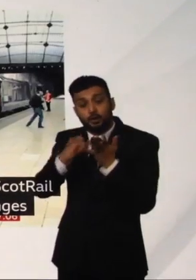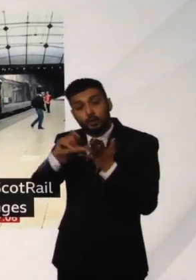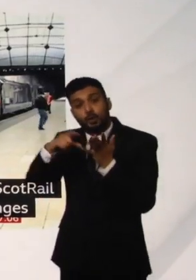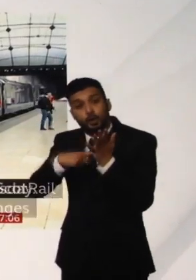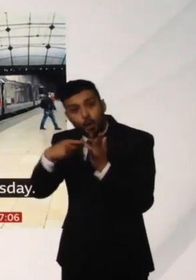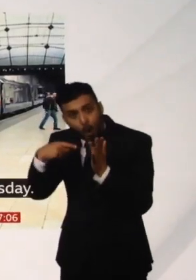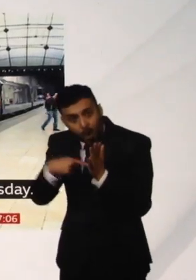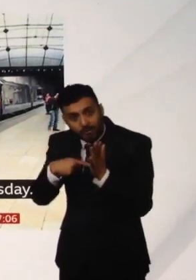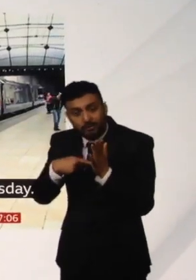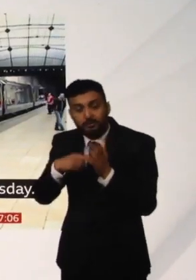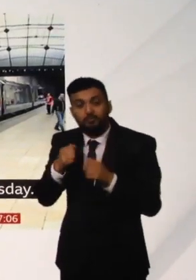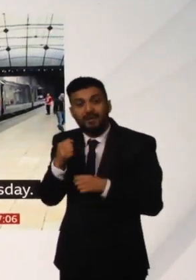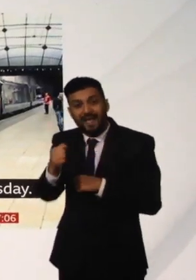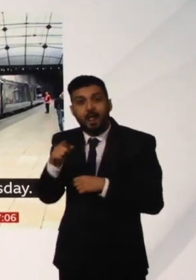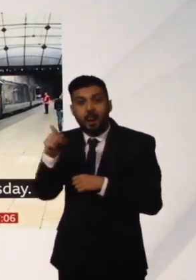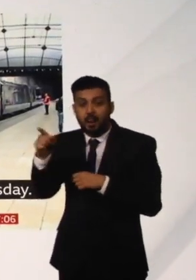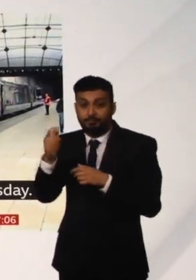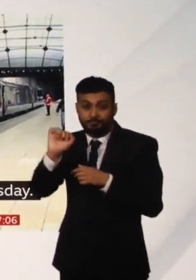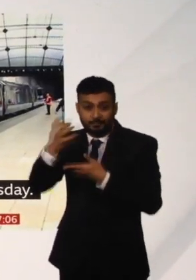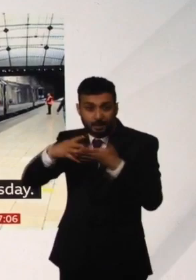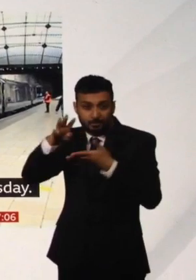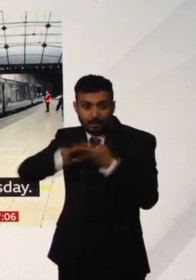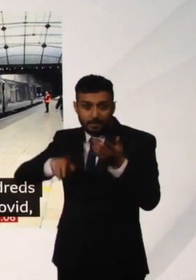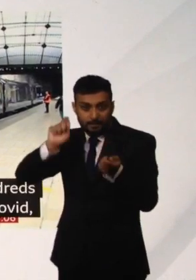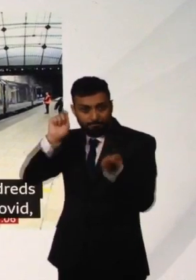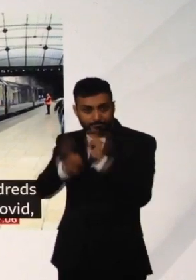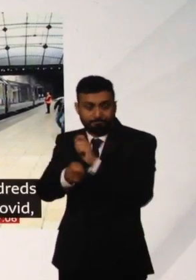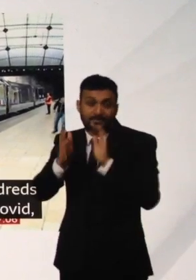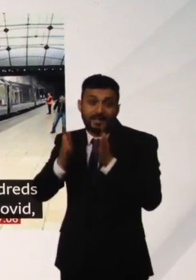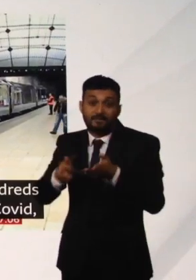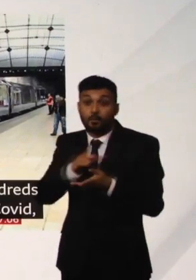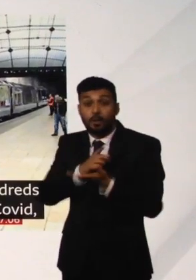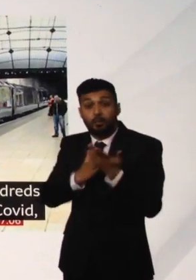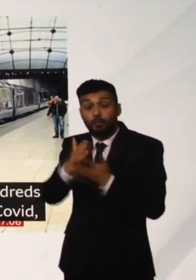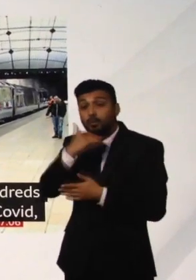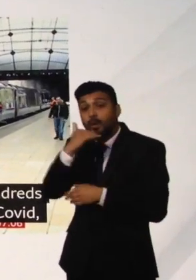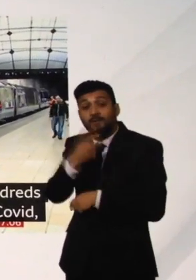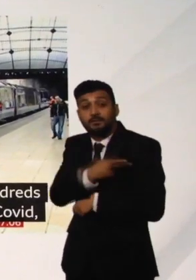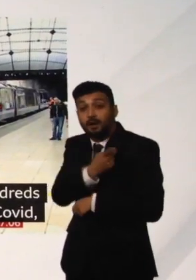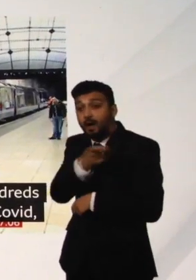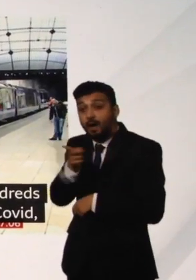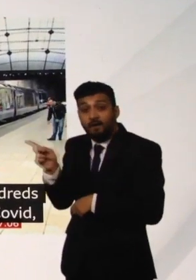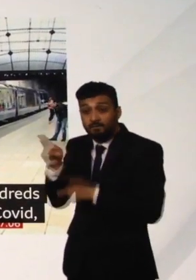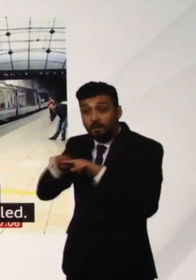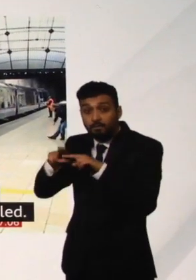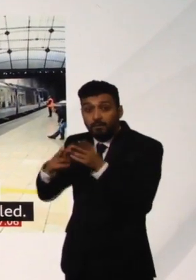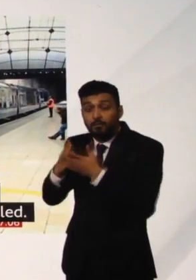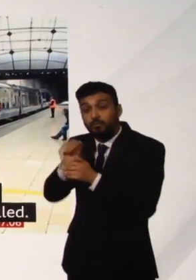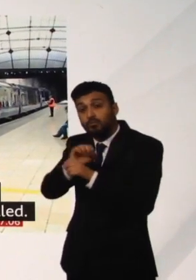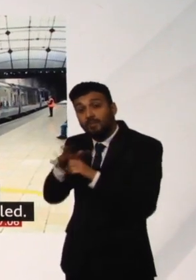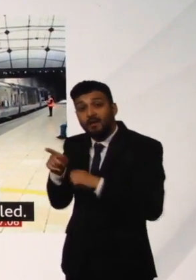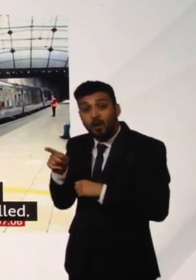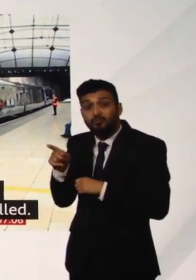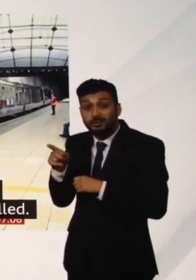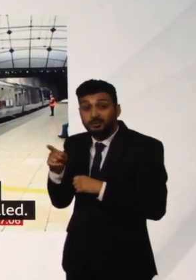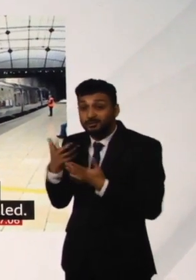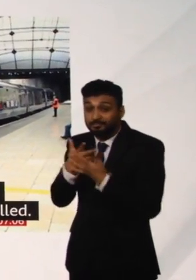The rail operator has hundreds of staff now isolated due to Covid and that has resulted in some sort of services.